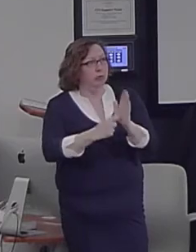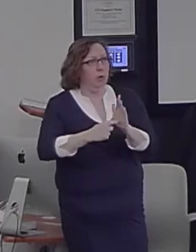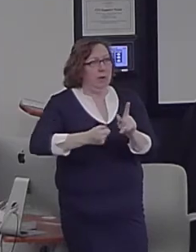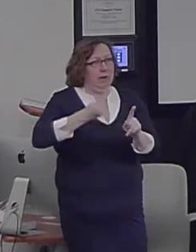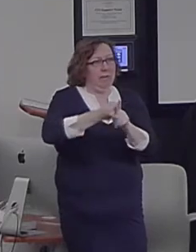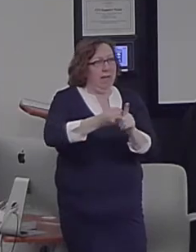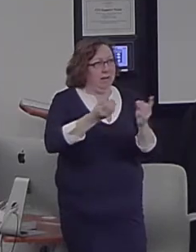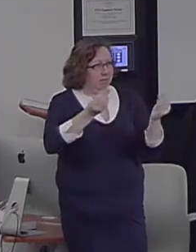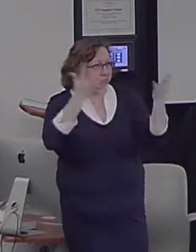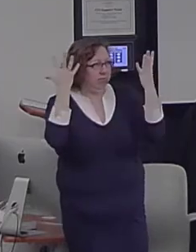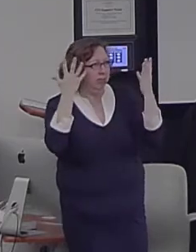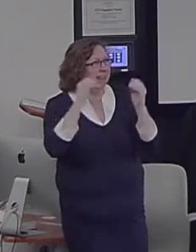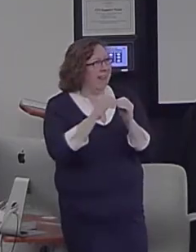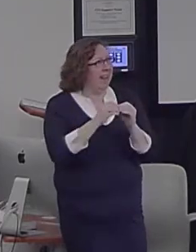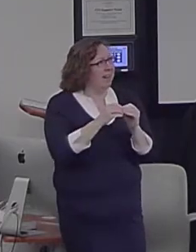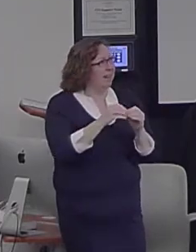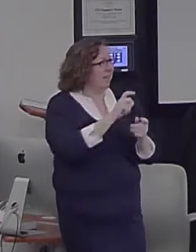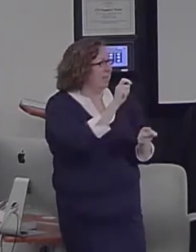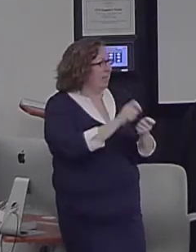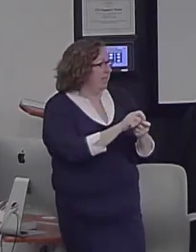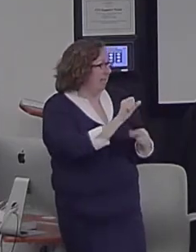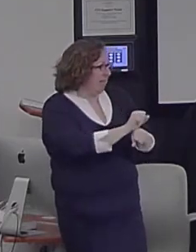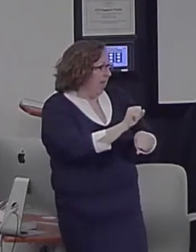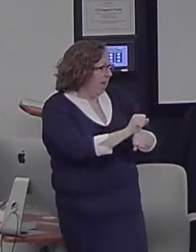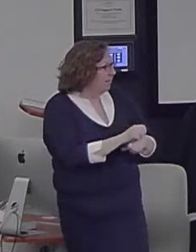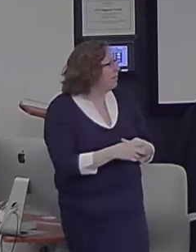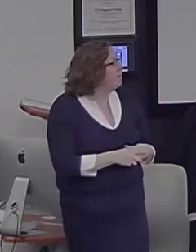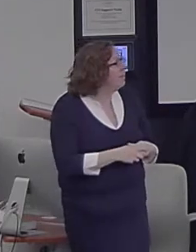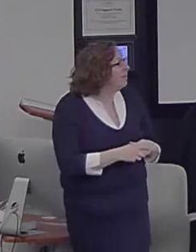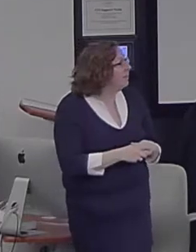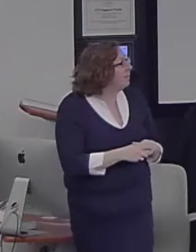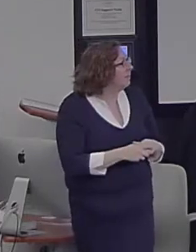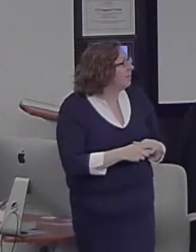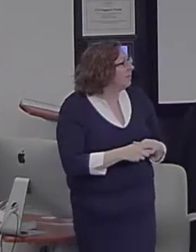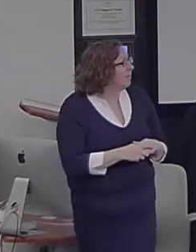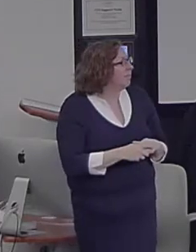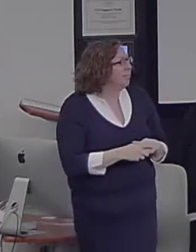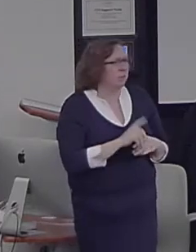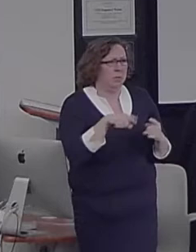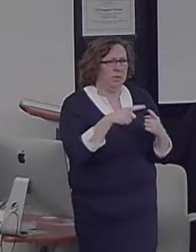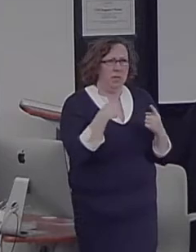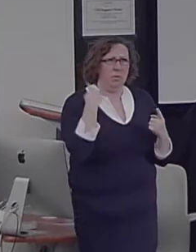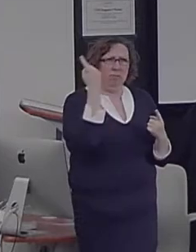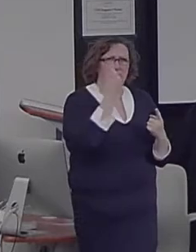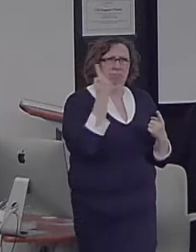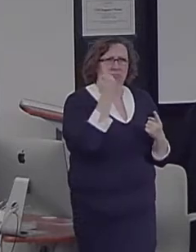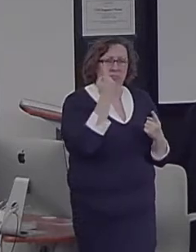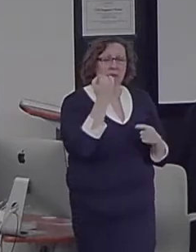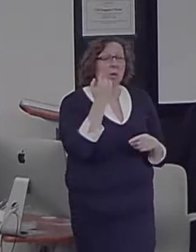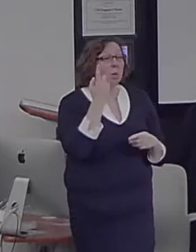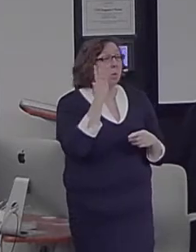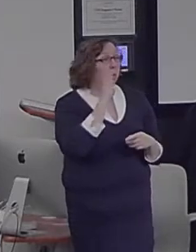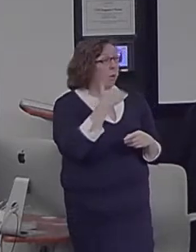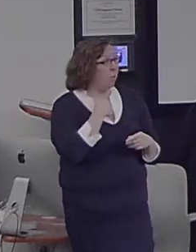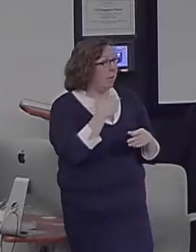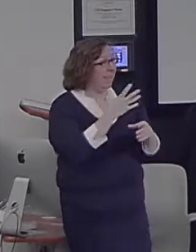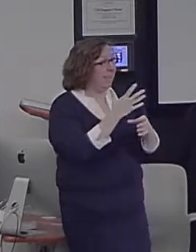Whoops. Then we wondered, would we get something similar if we ran this whole paradigm with the AOT,